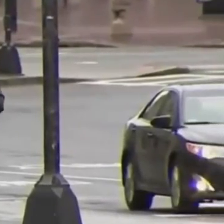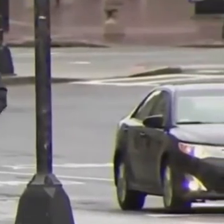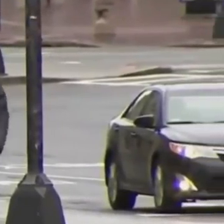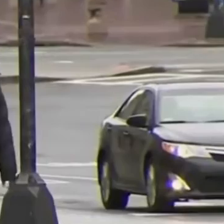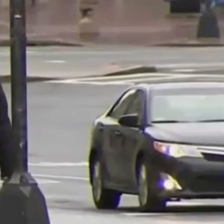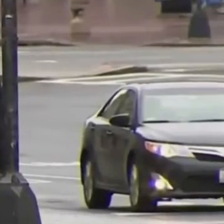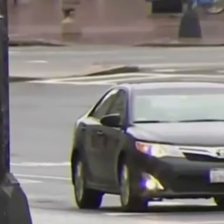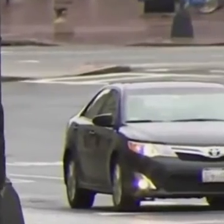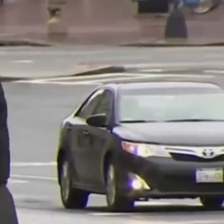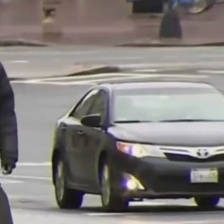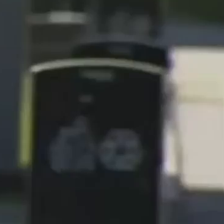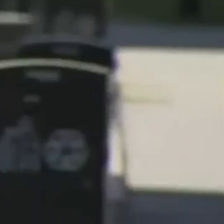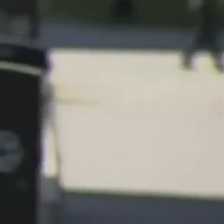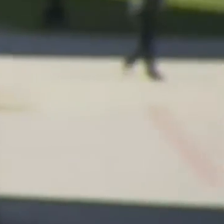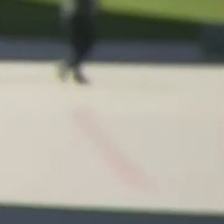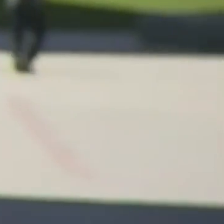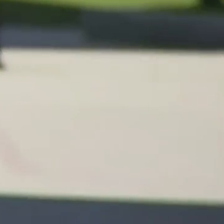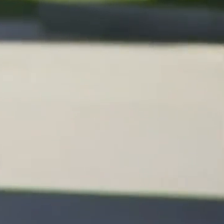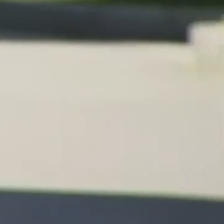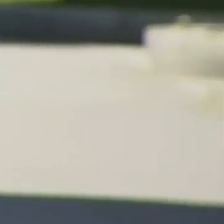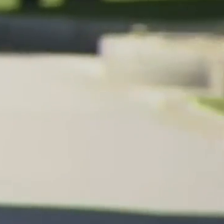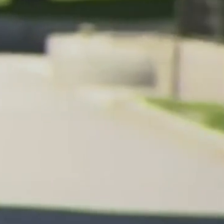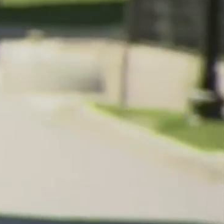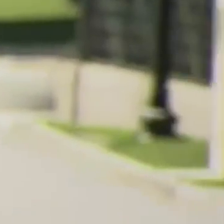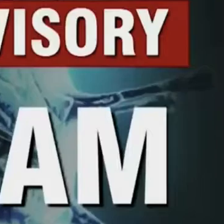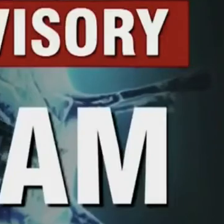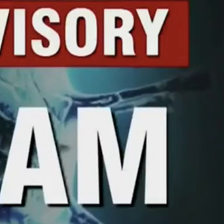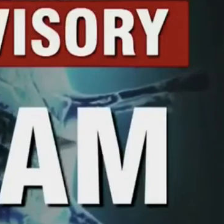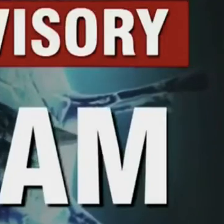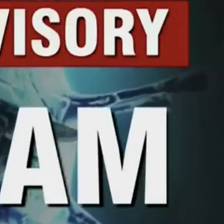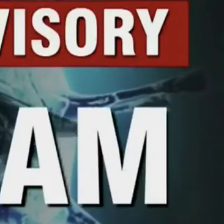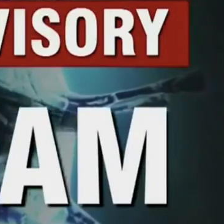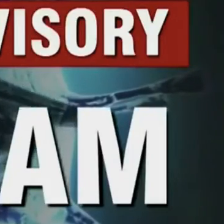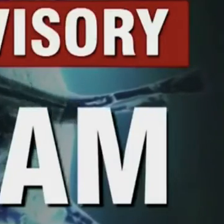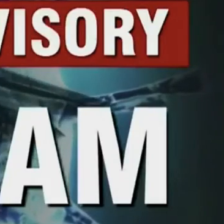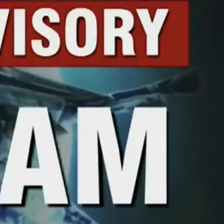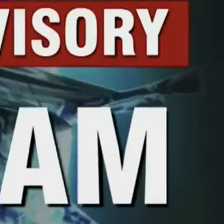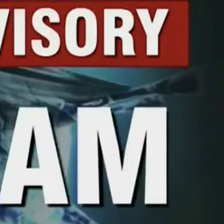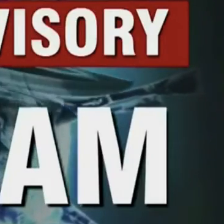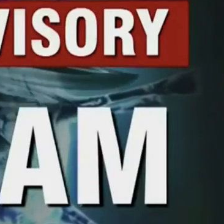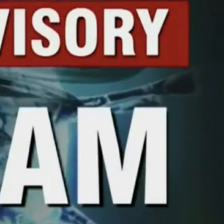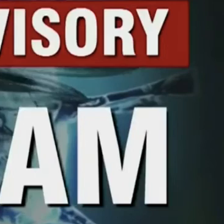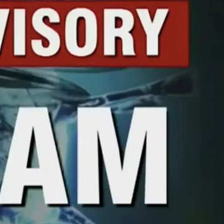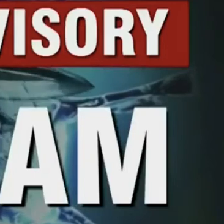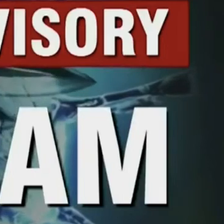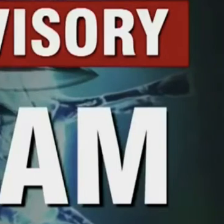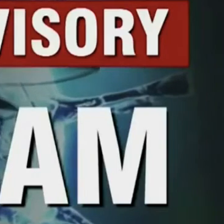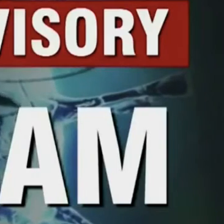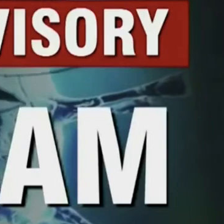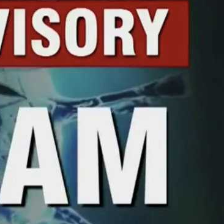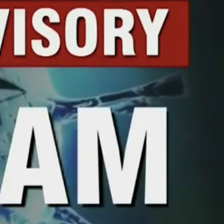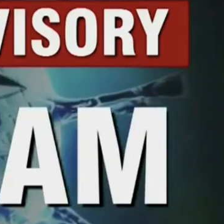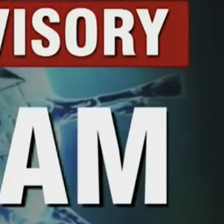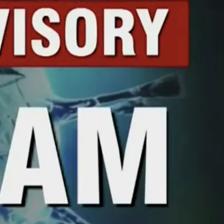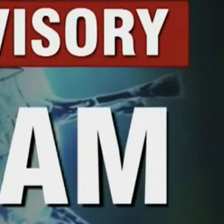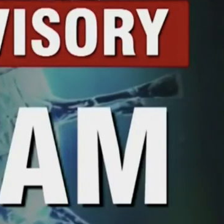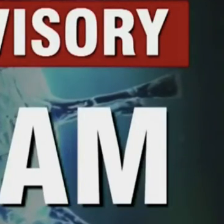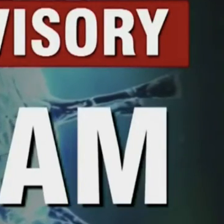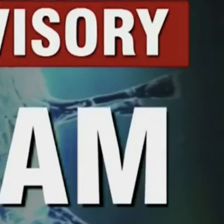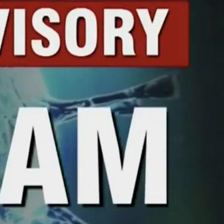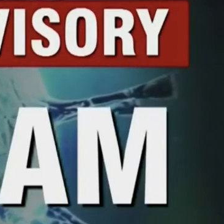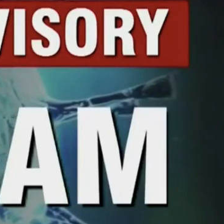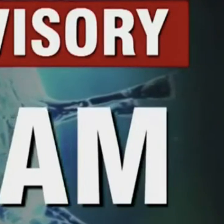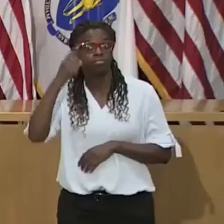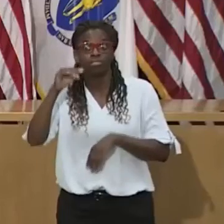mask in public, even if you can maintain social distancing. Starting Friday, a stay-at-home advisory goes into effect from 10 p.m.